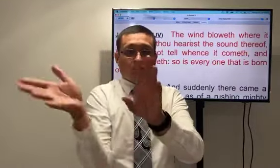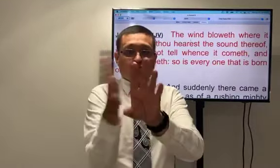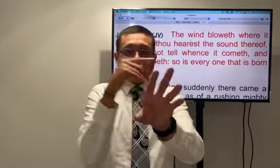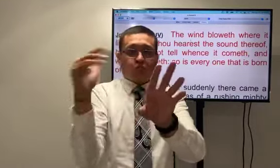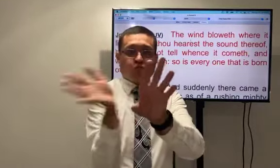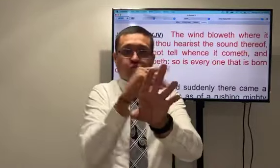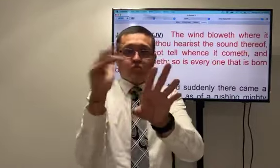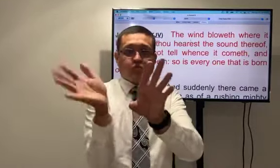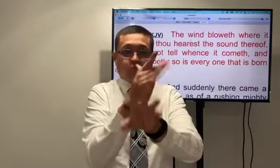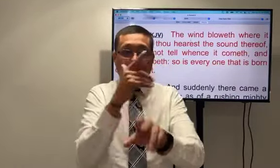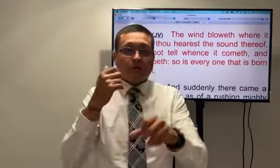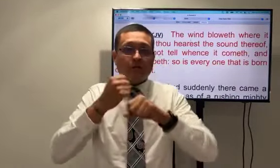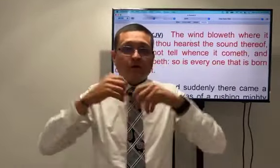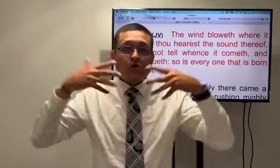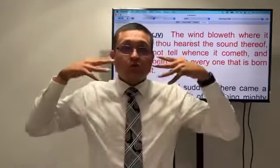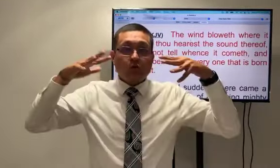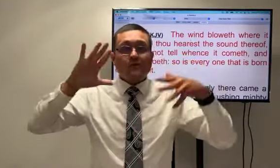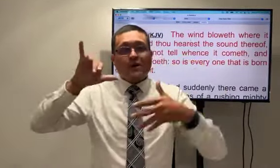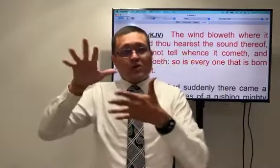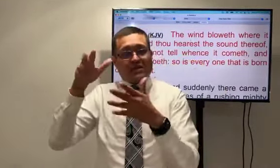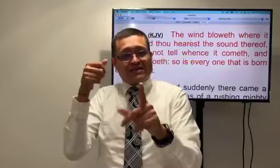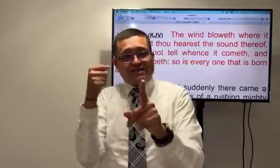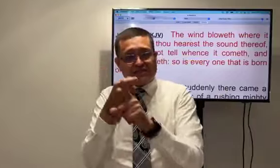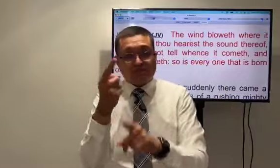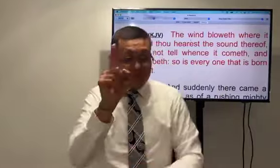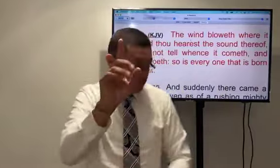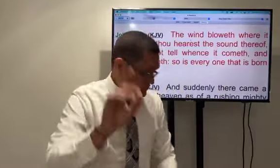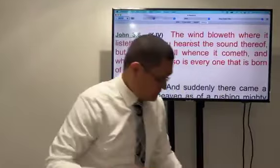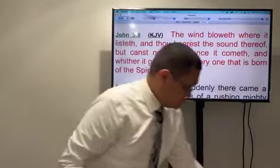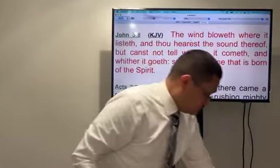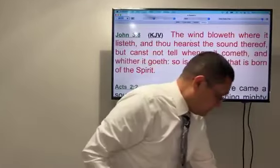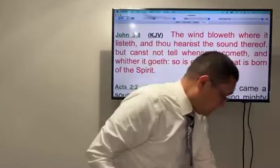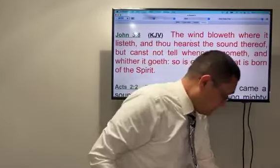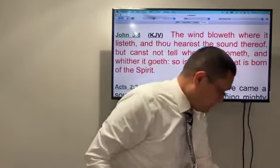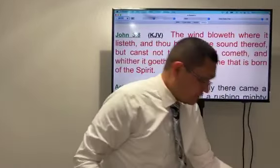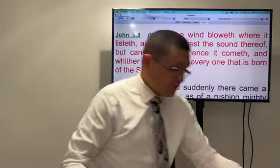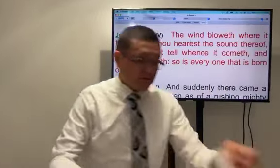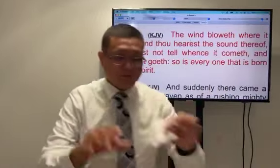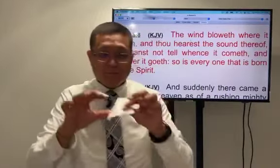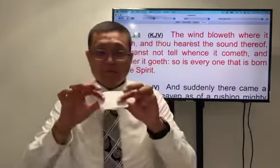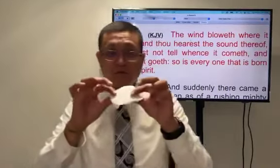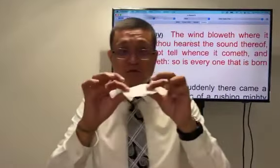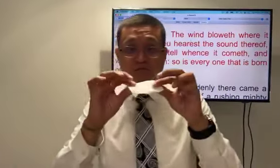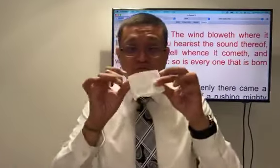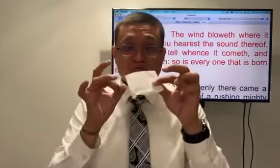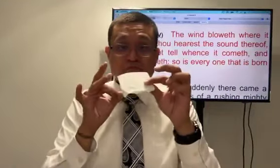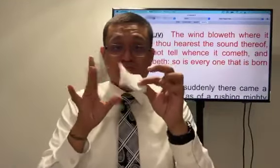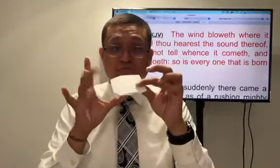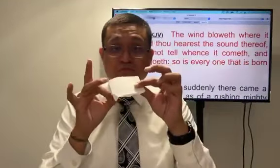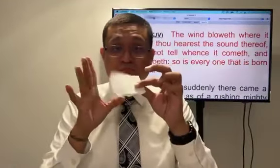until it hits something right it makes it hits the branches and makes a noise same as this paper